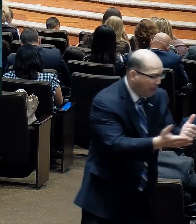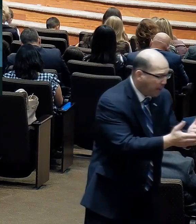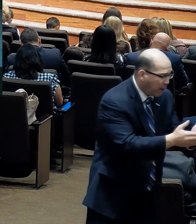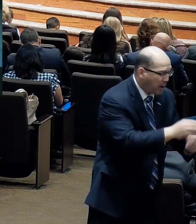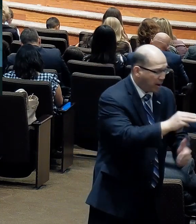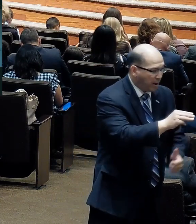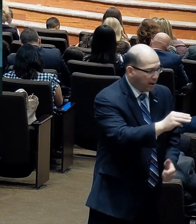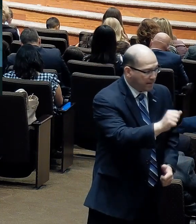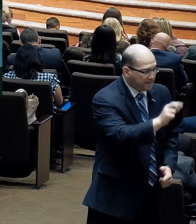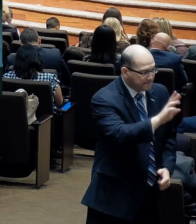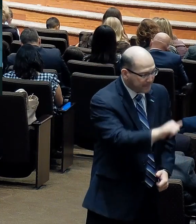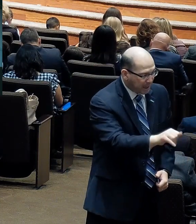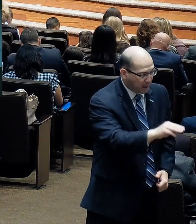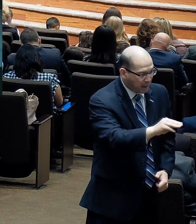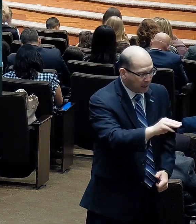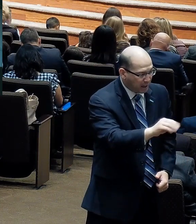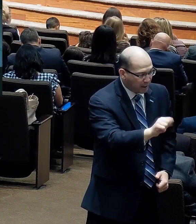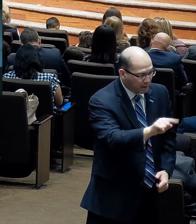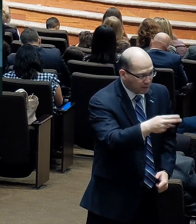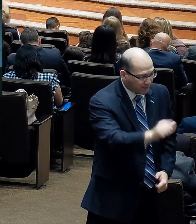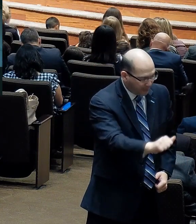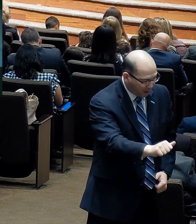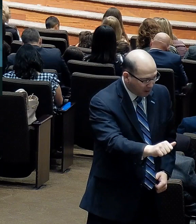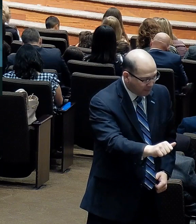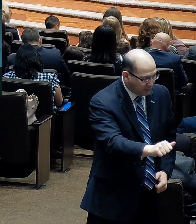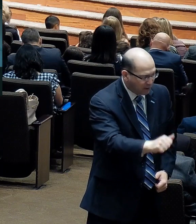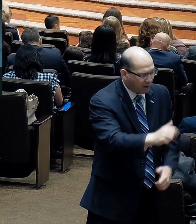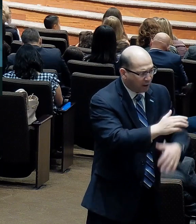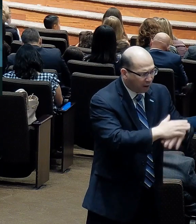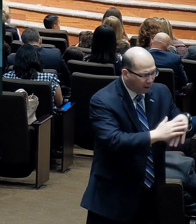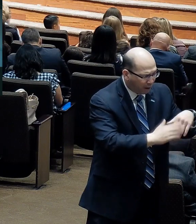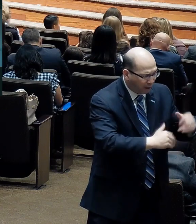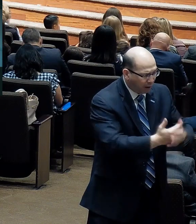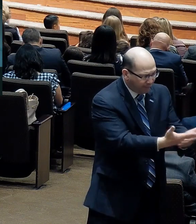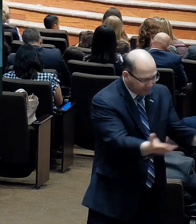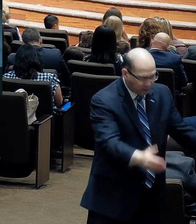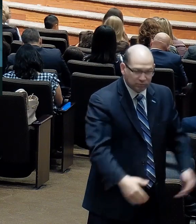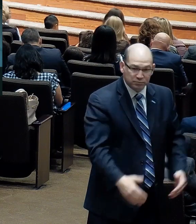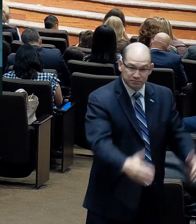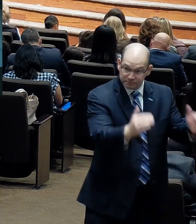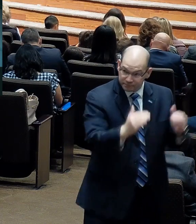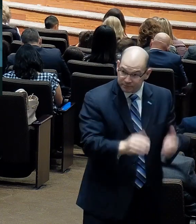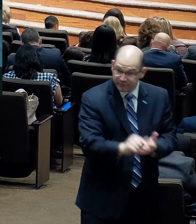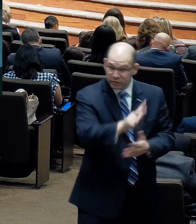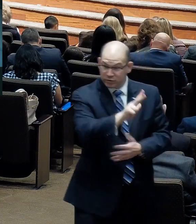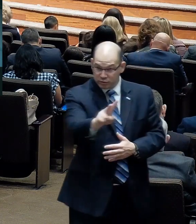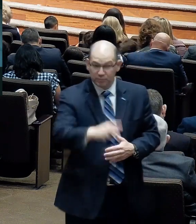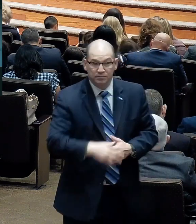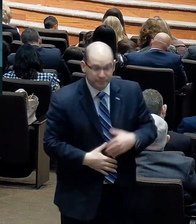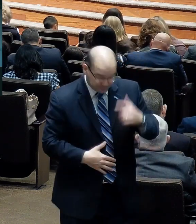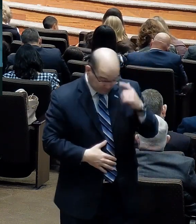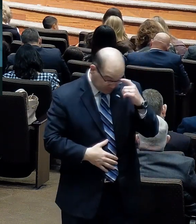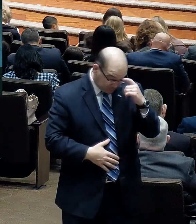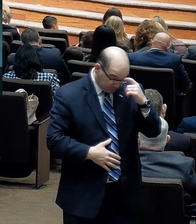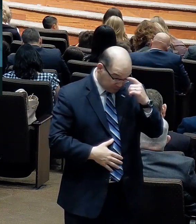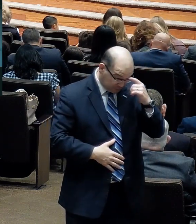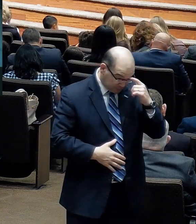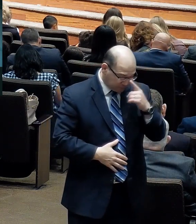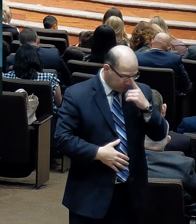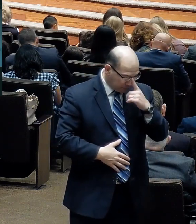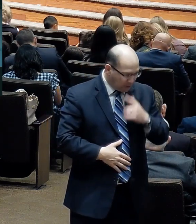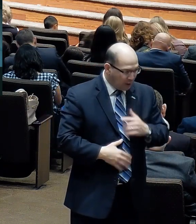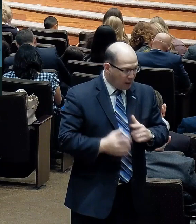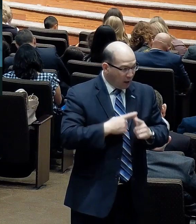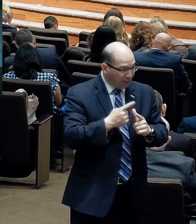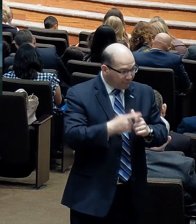comfort them concerning their brother. Skip down, please, to verse number 32. Verse number 32, Then when Mary was